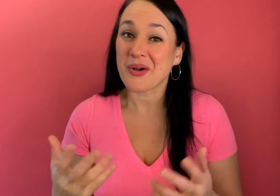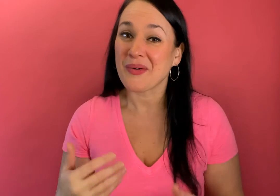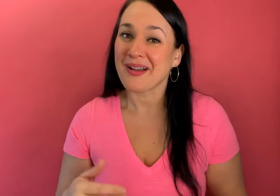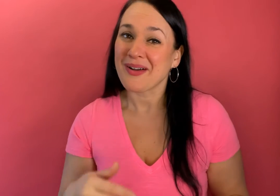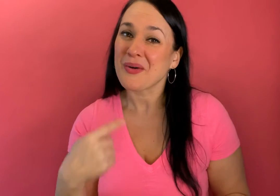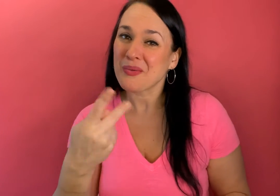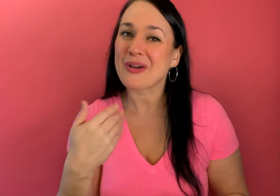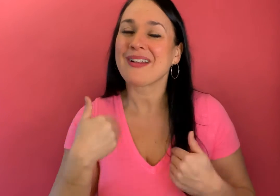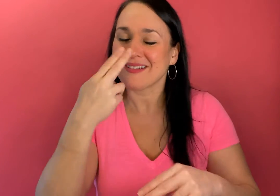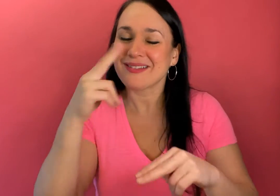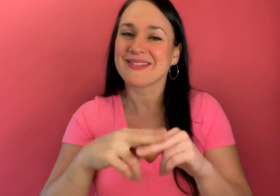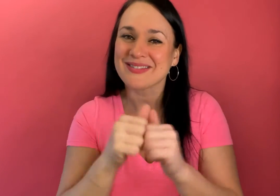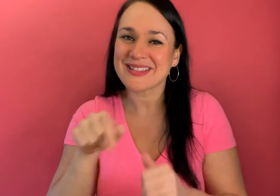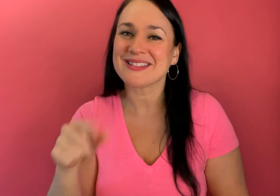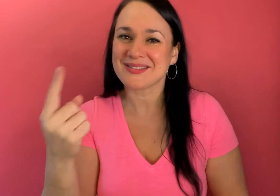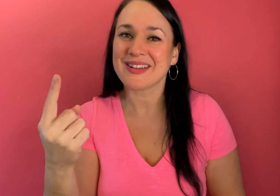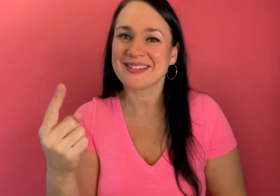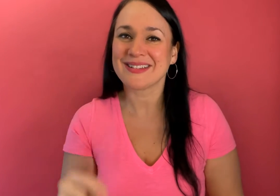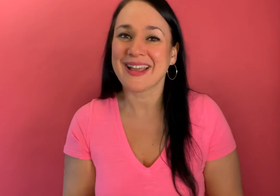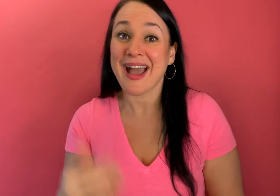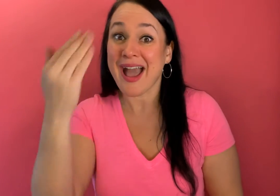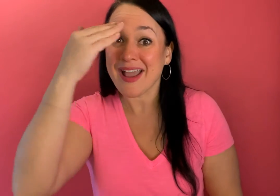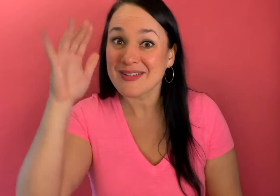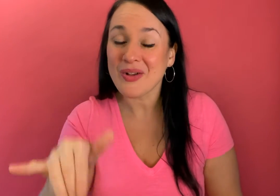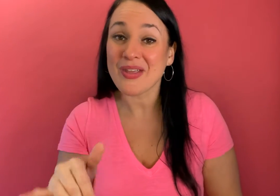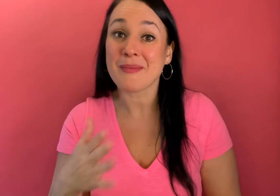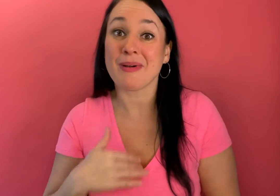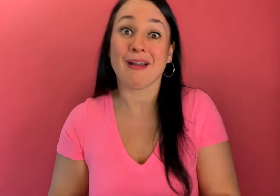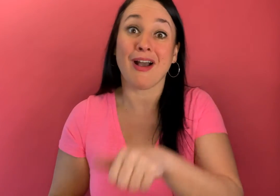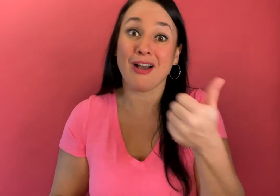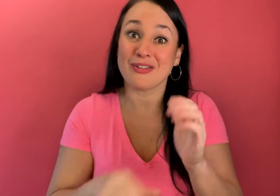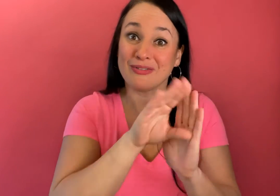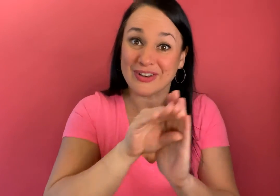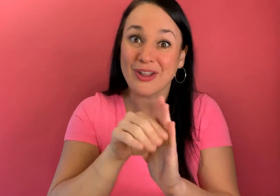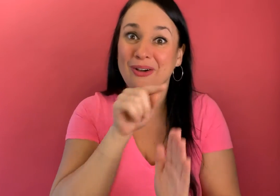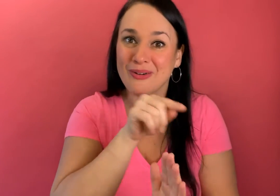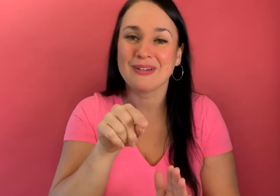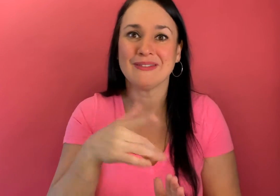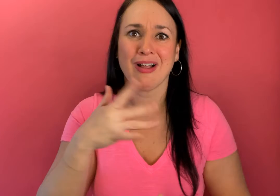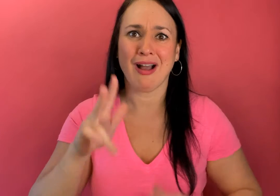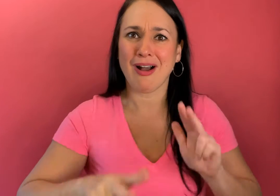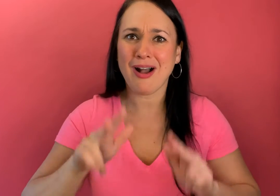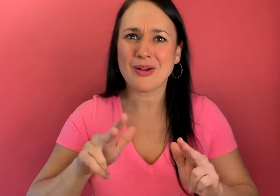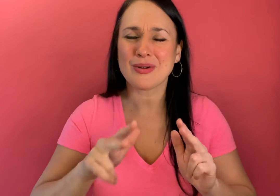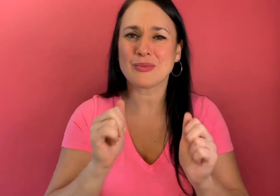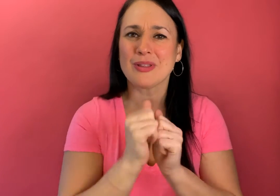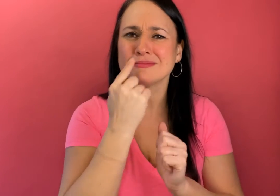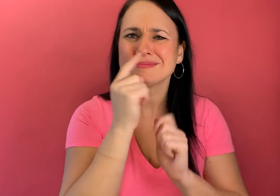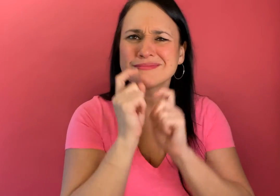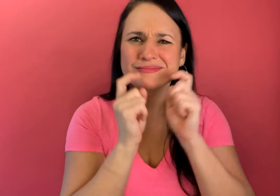um we're going to have fun with this one for sure I know that the other couple videos you might have felt awkward with